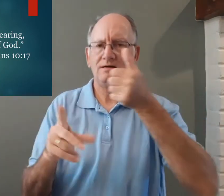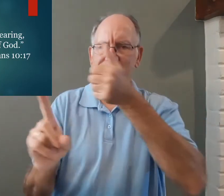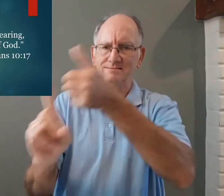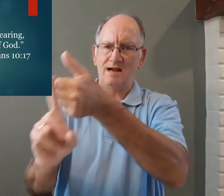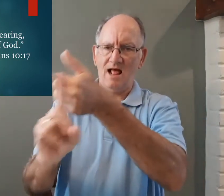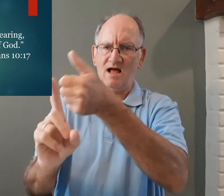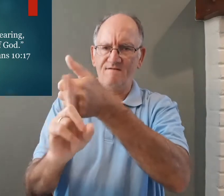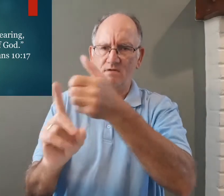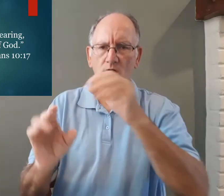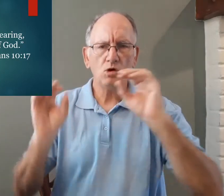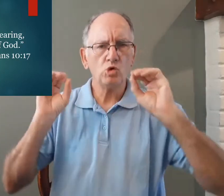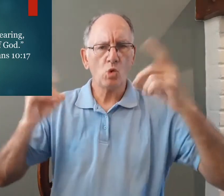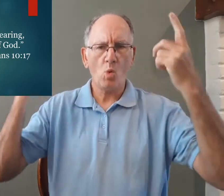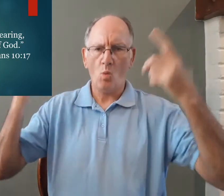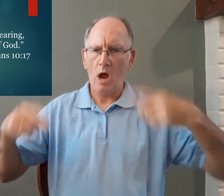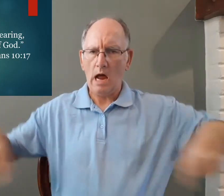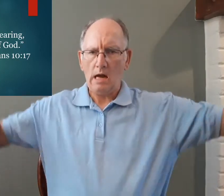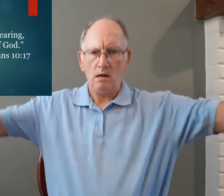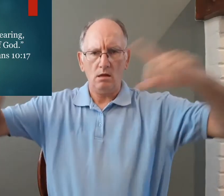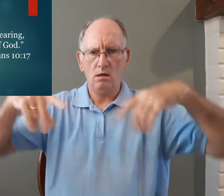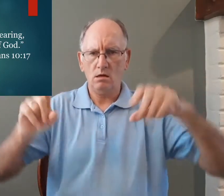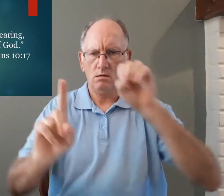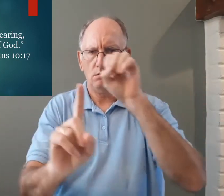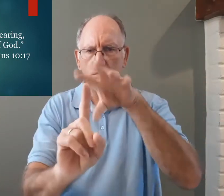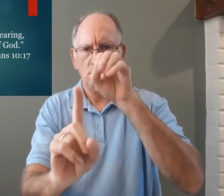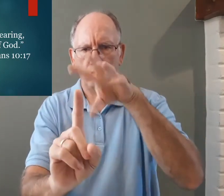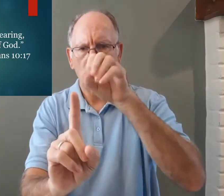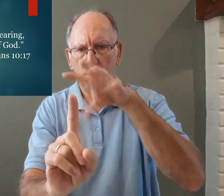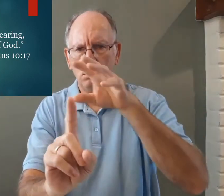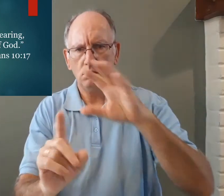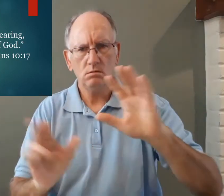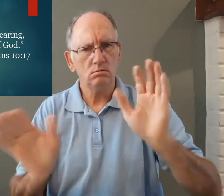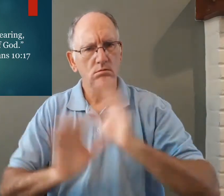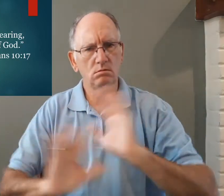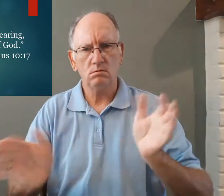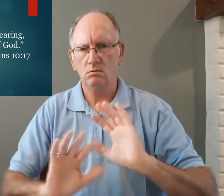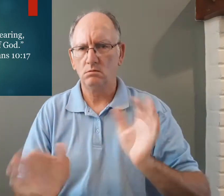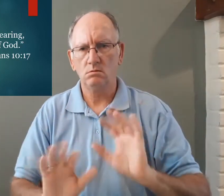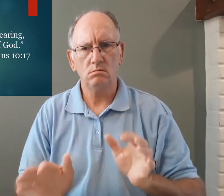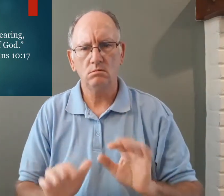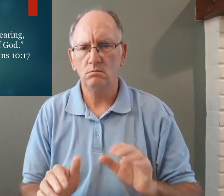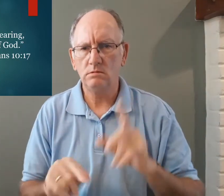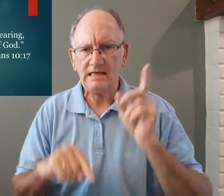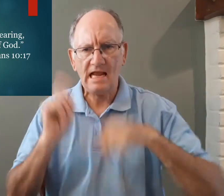learn it by themselves no one else can tell them no one else